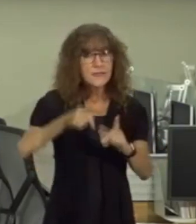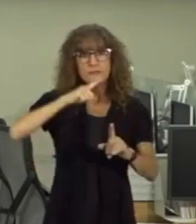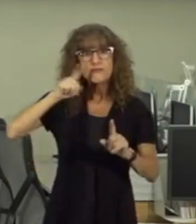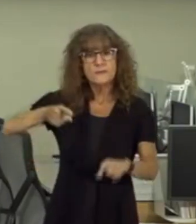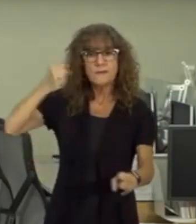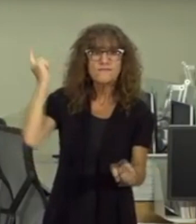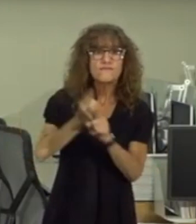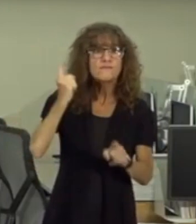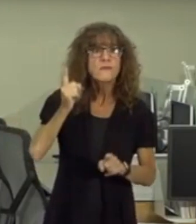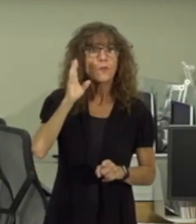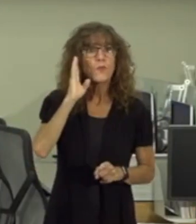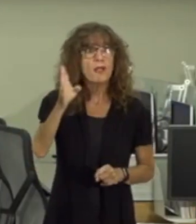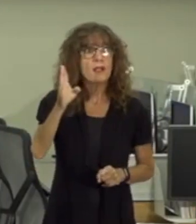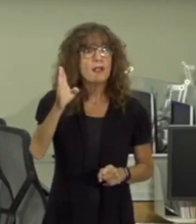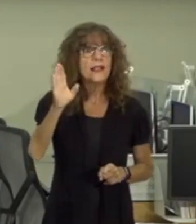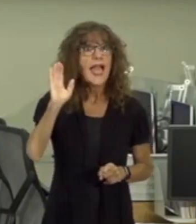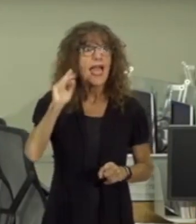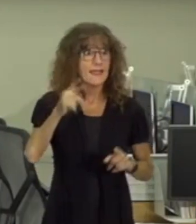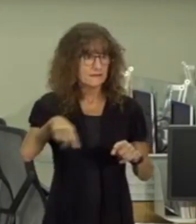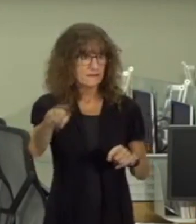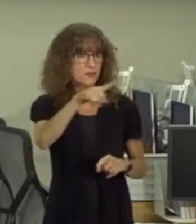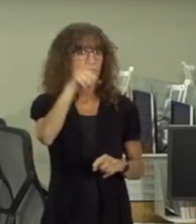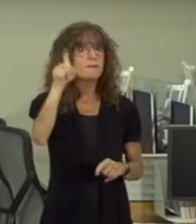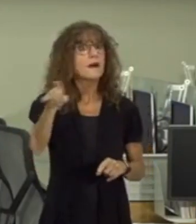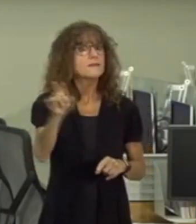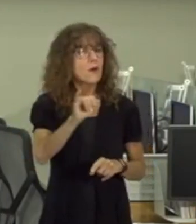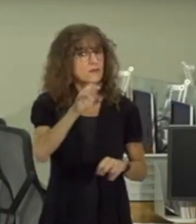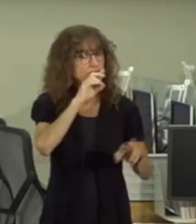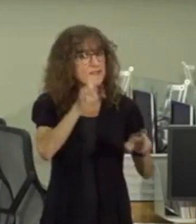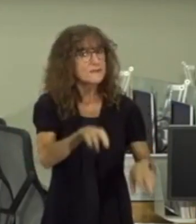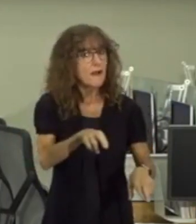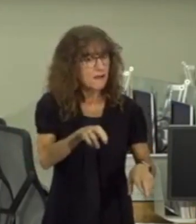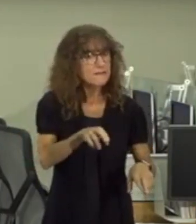appropriately and our residents must also